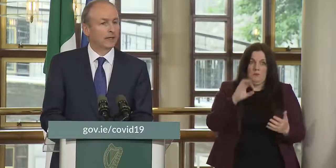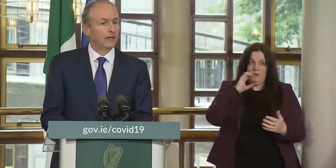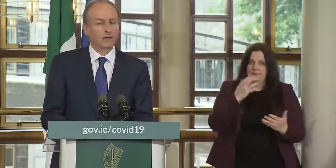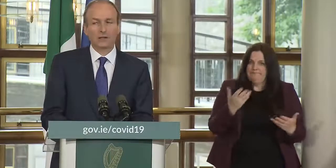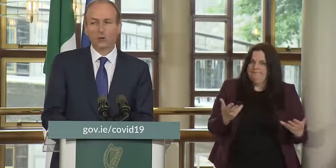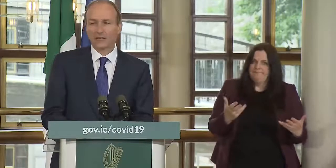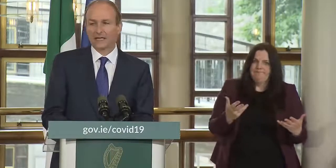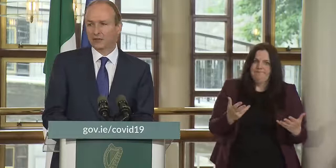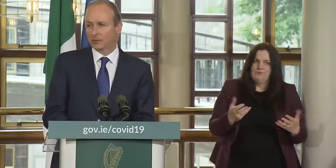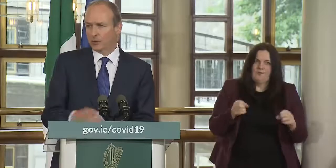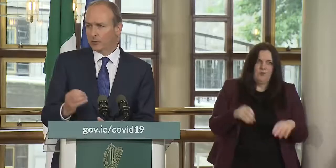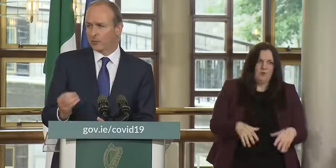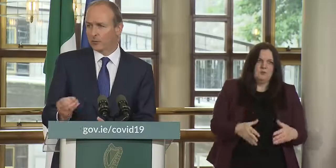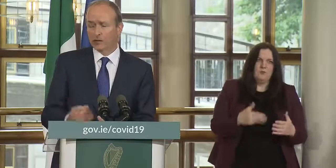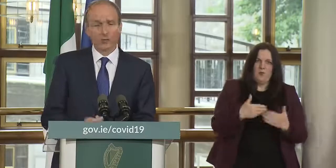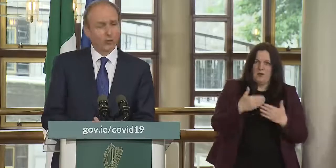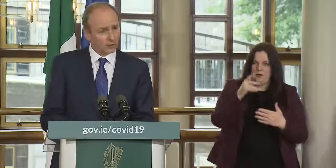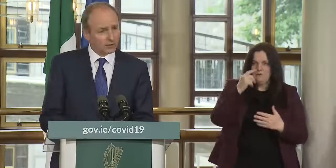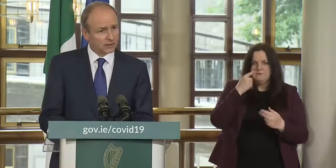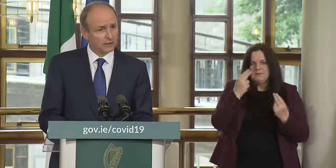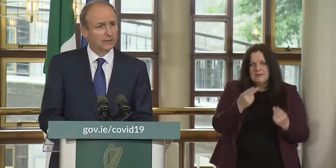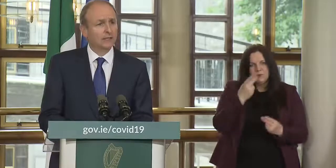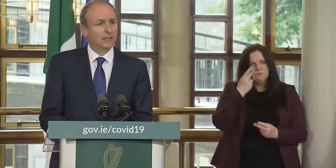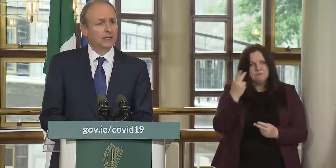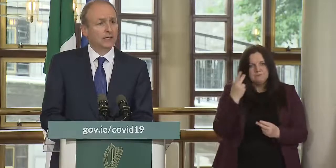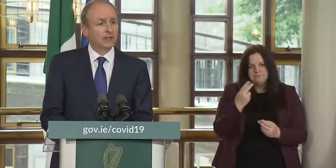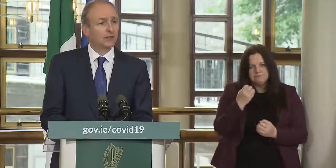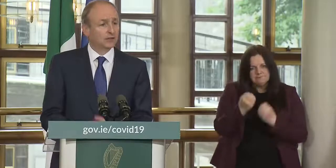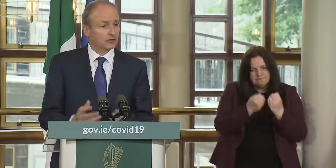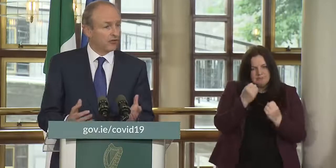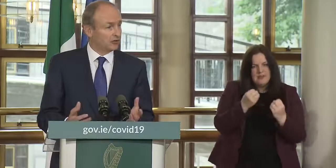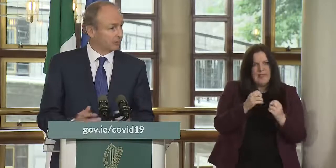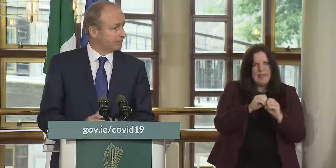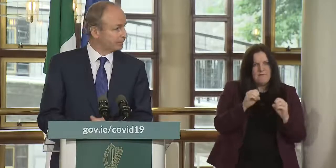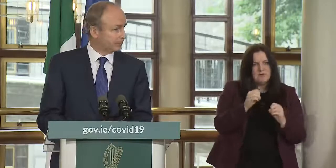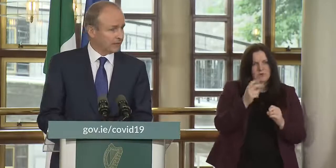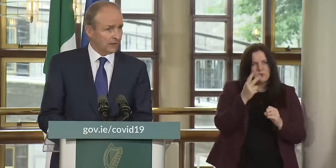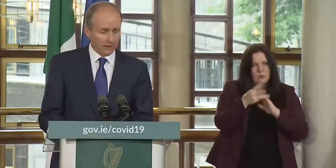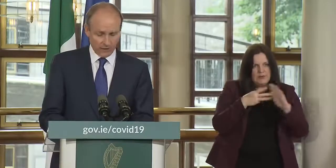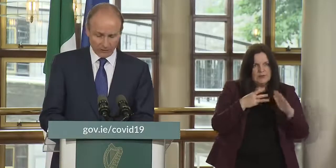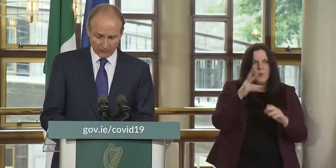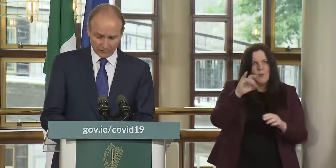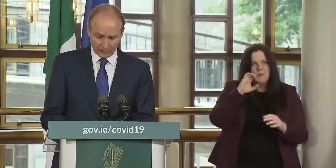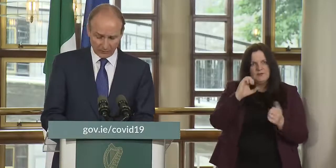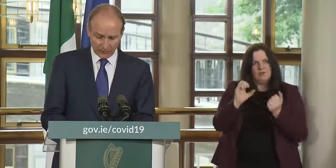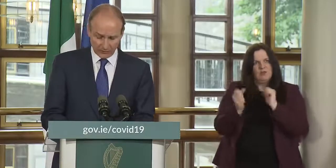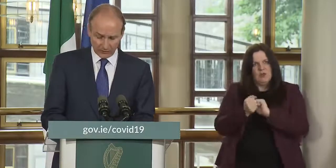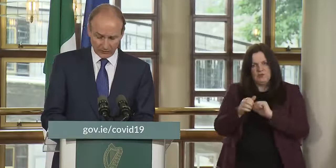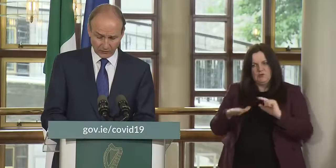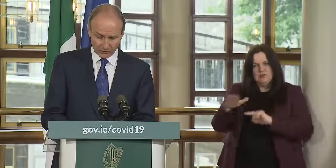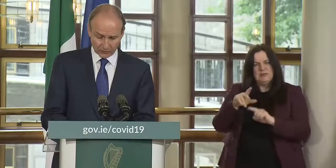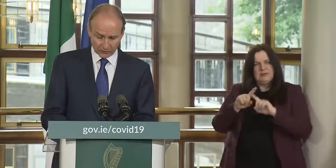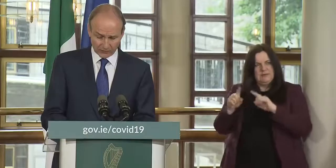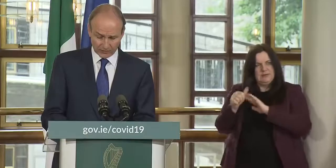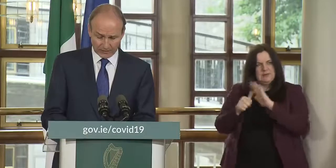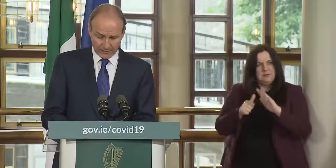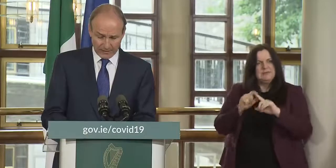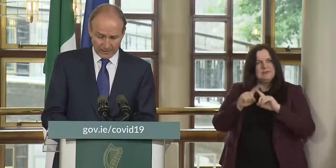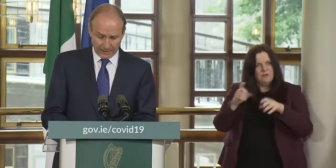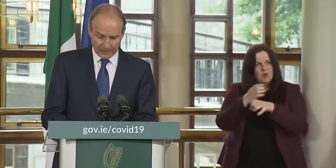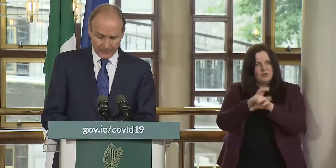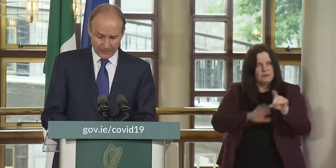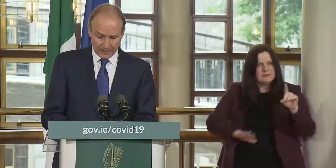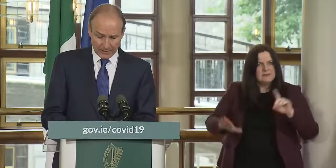though that list will be reviewed every fortnight because it's changing in relation to experiences in other countries